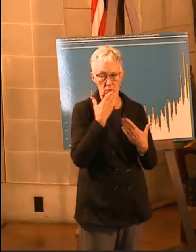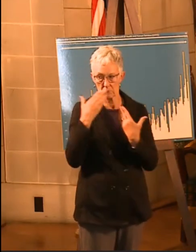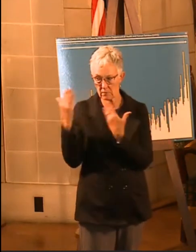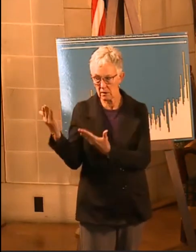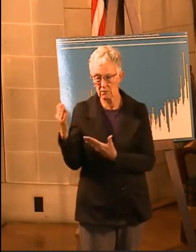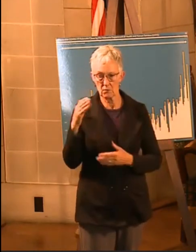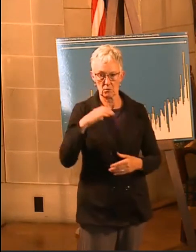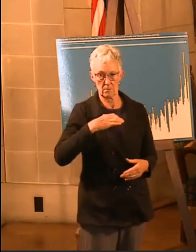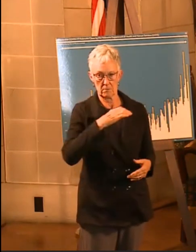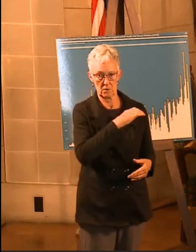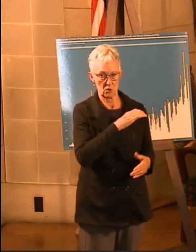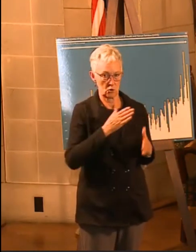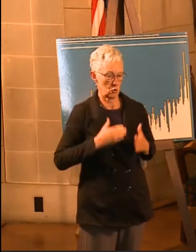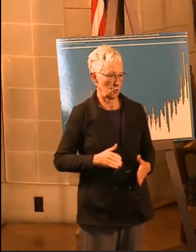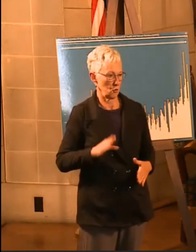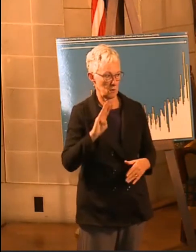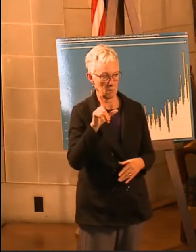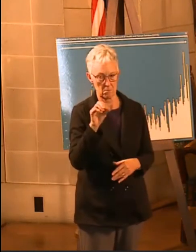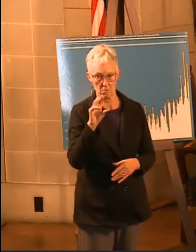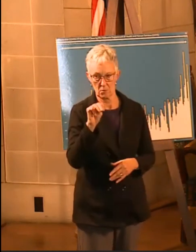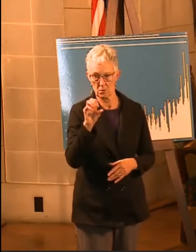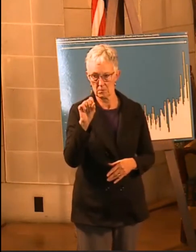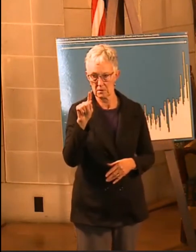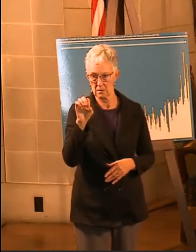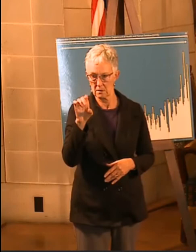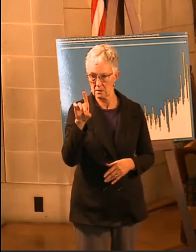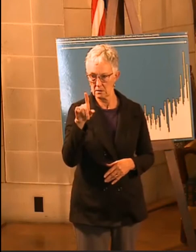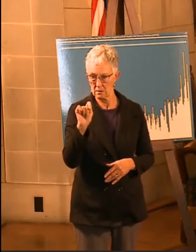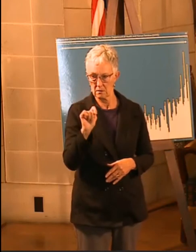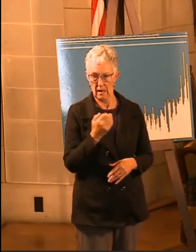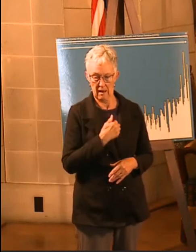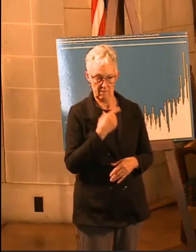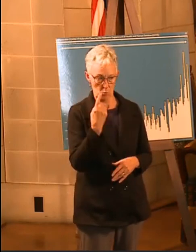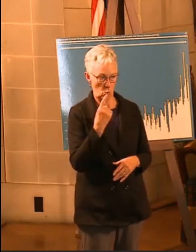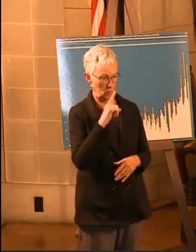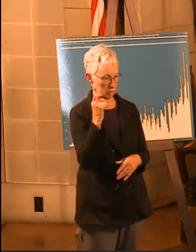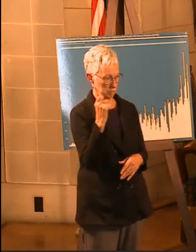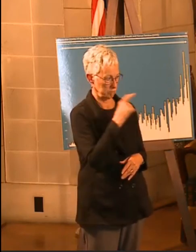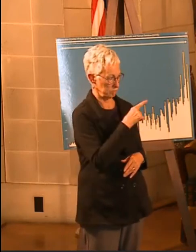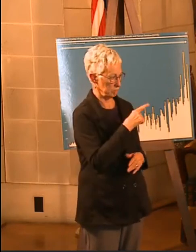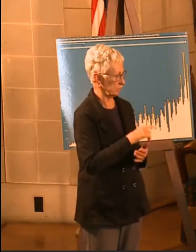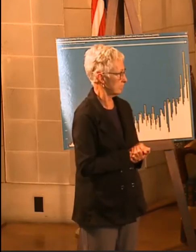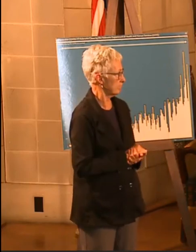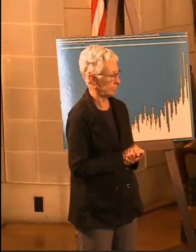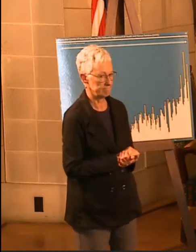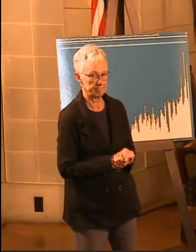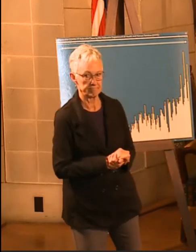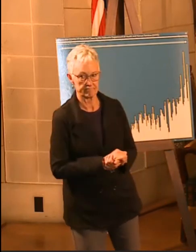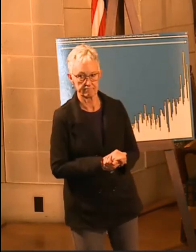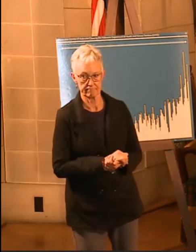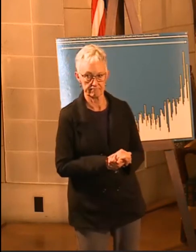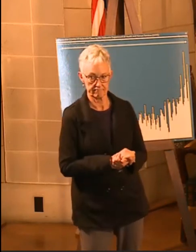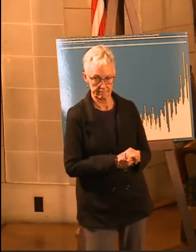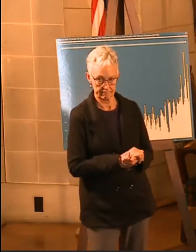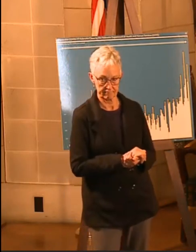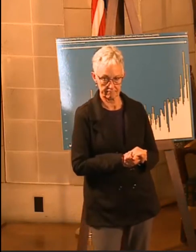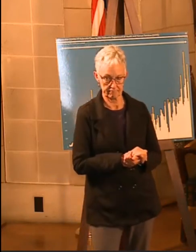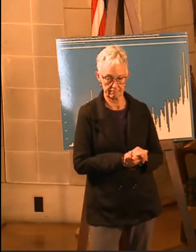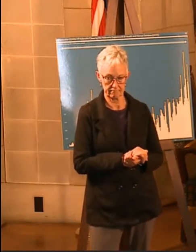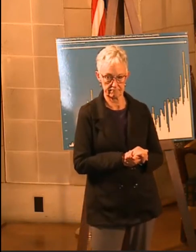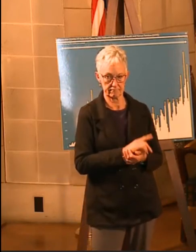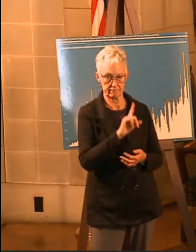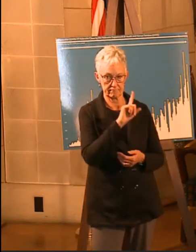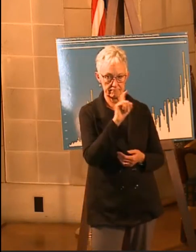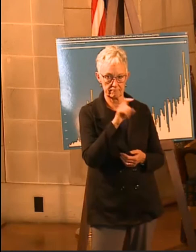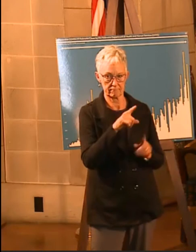appreciate it. So with that, we'll go ahead into questions and answers. I know we had at least one question ahead of time. Justin? Good. A